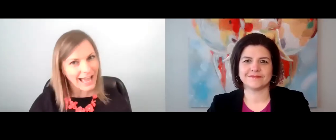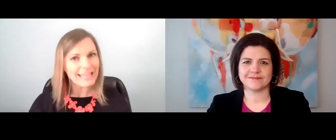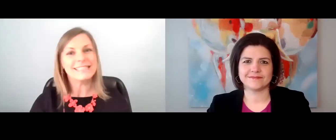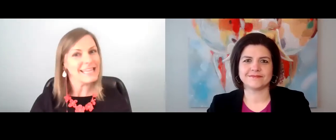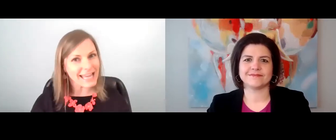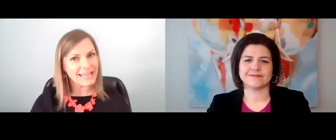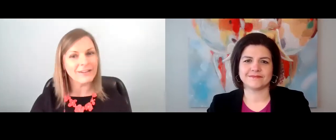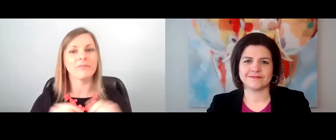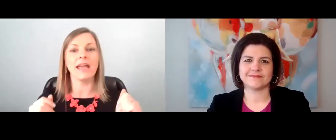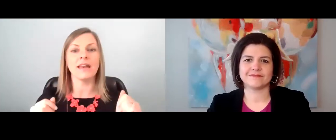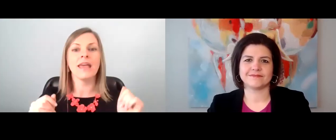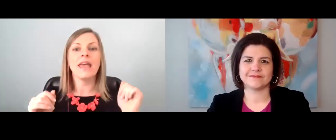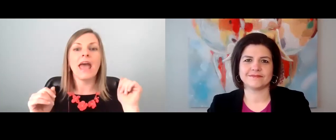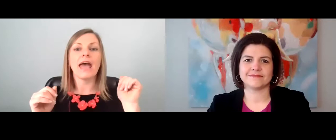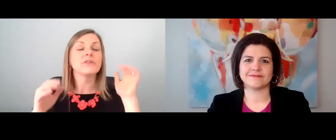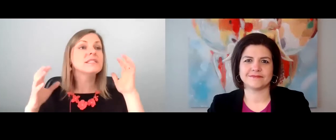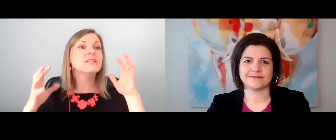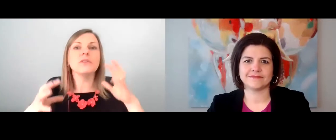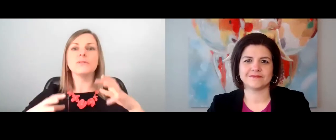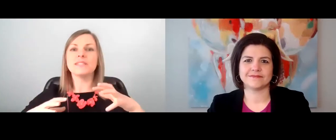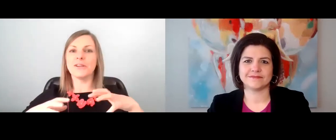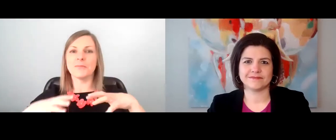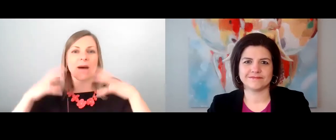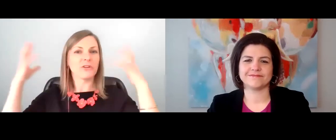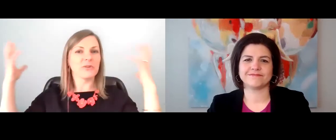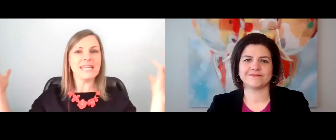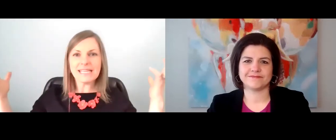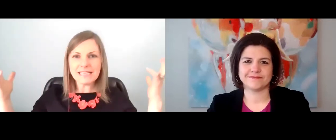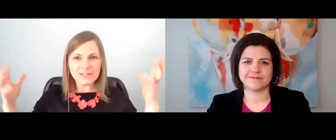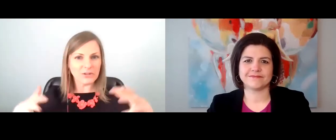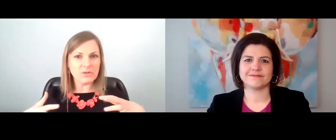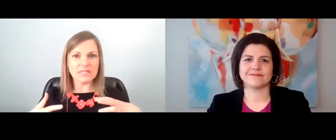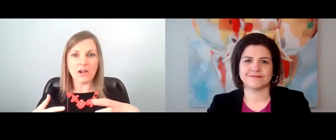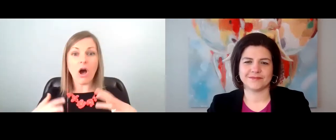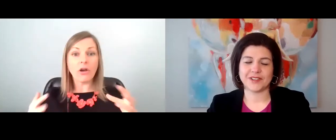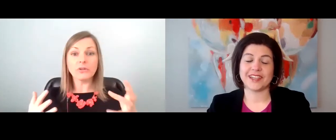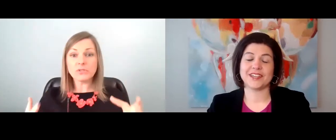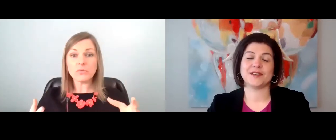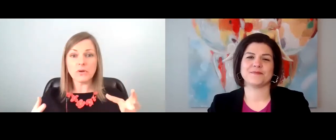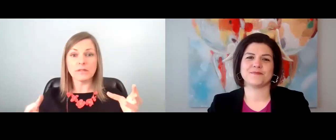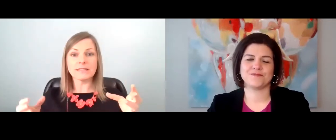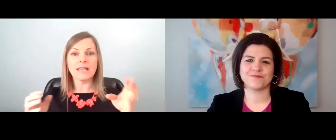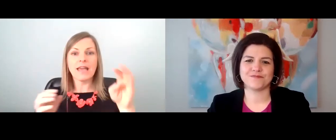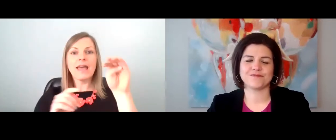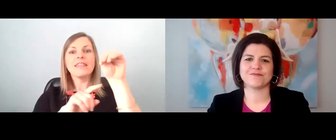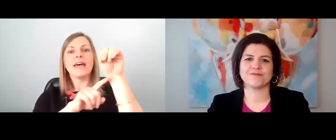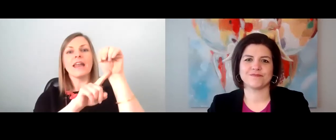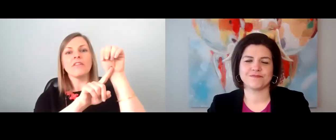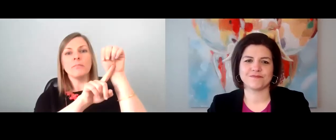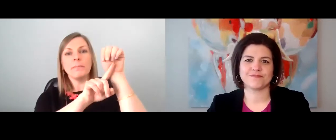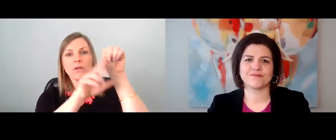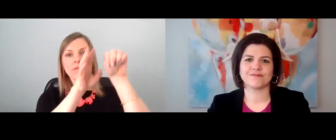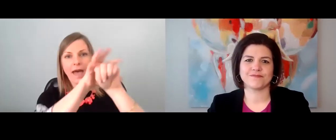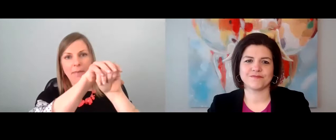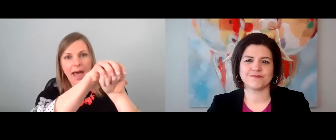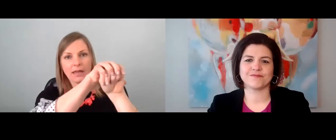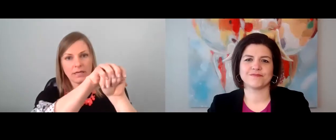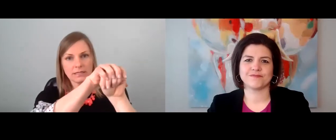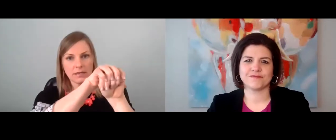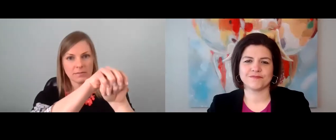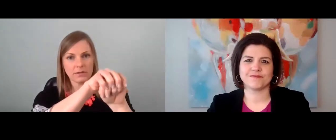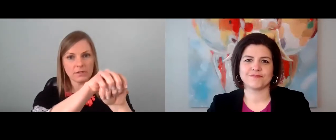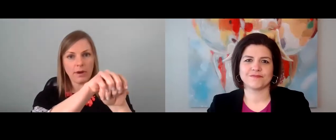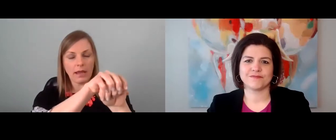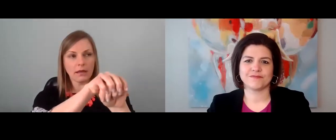hungry. I see it. Right. And you're still using your motherese. You're using all your tools that have built that